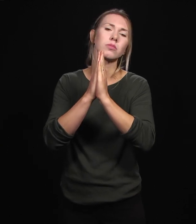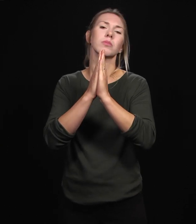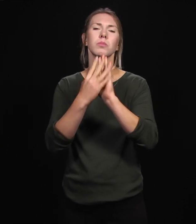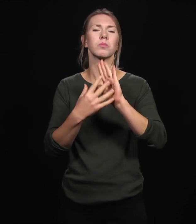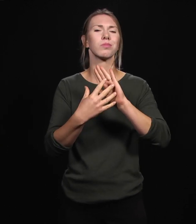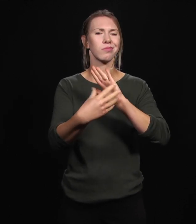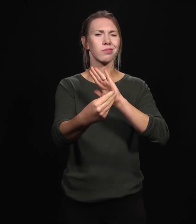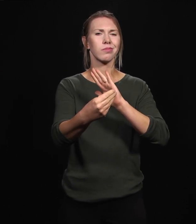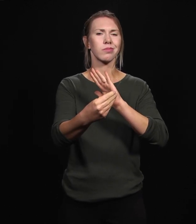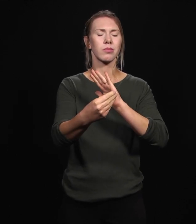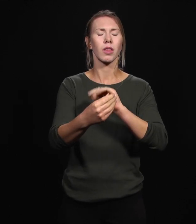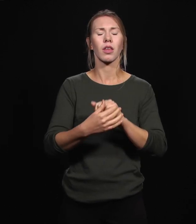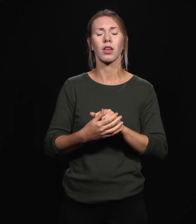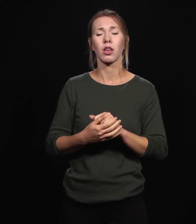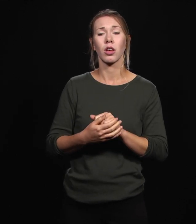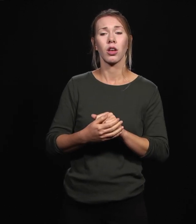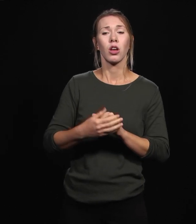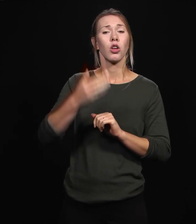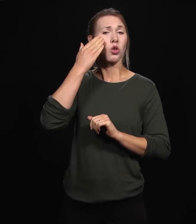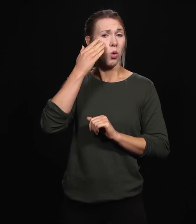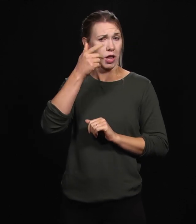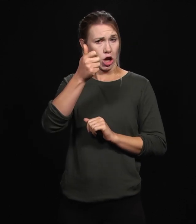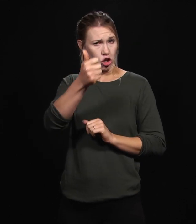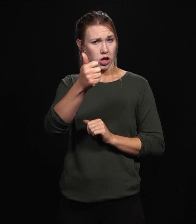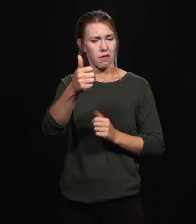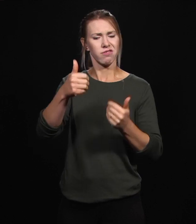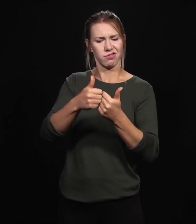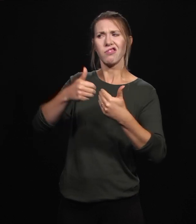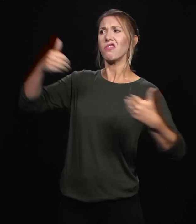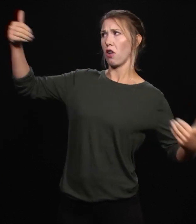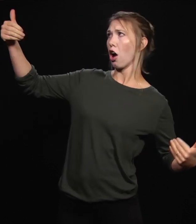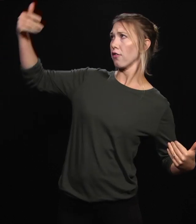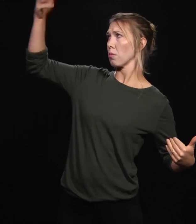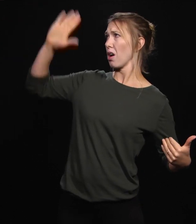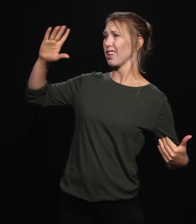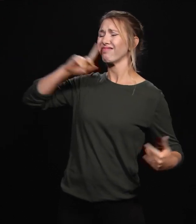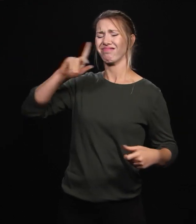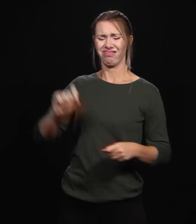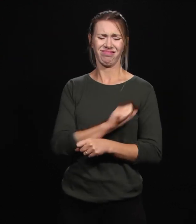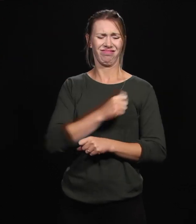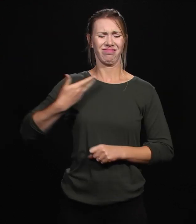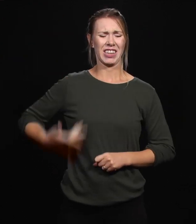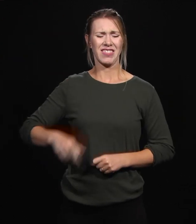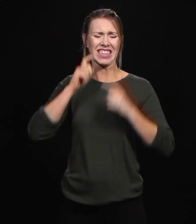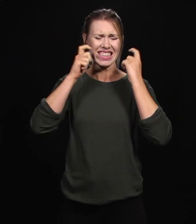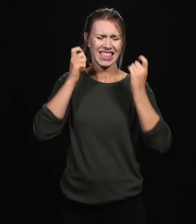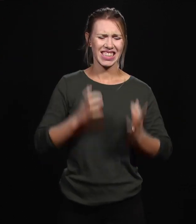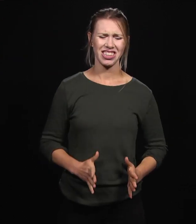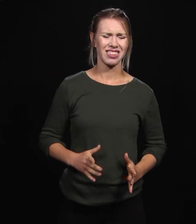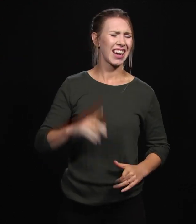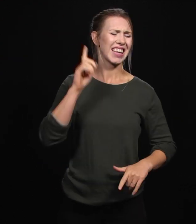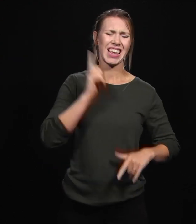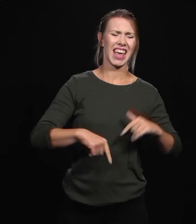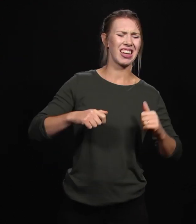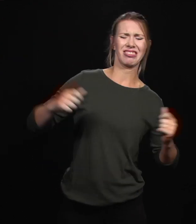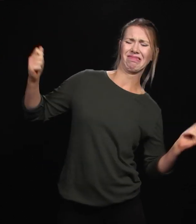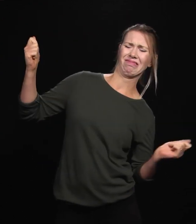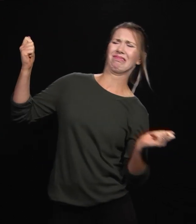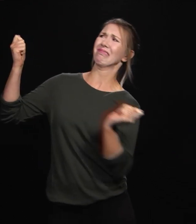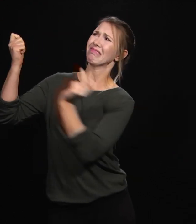And knowing that you're far from God, knowing that you are indeed a sinner and that you can't seem to find your way back, I encourage you to pray this prayer with